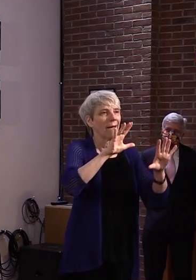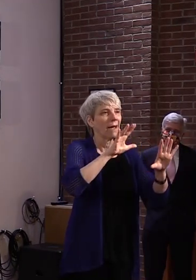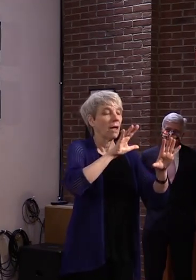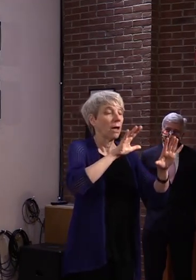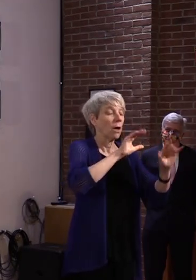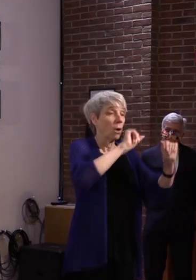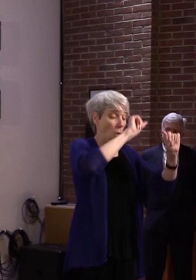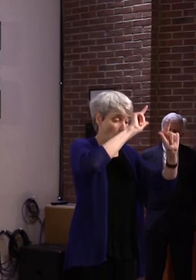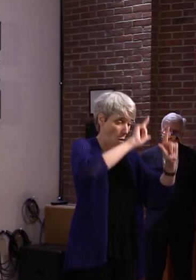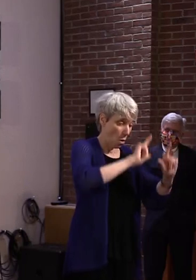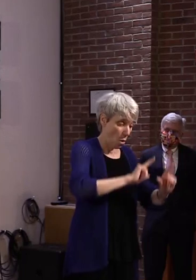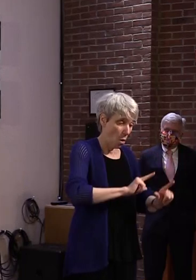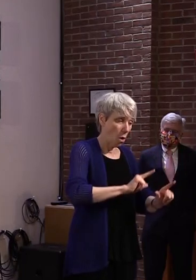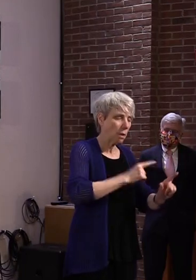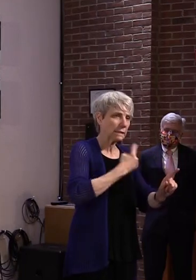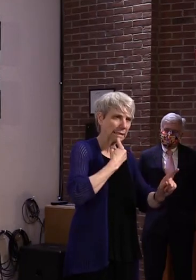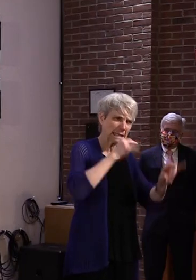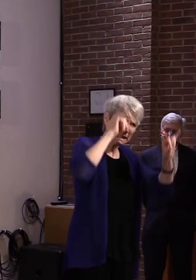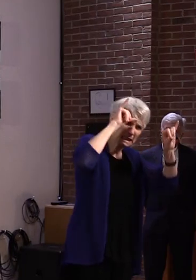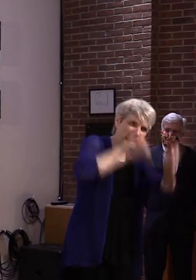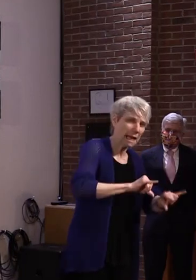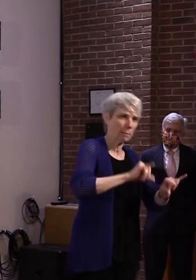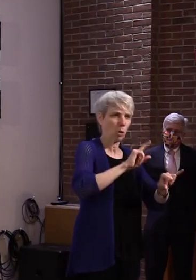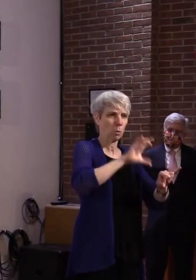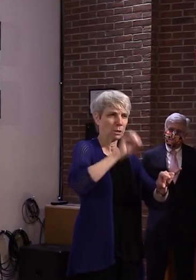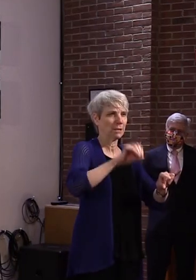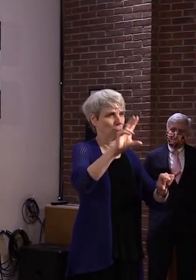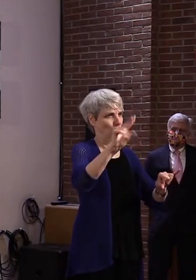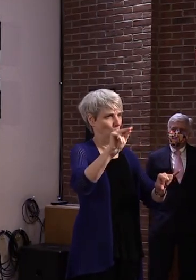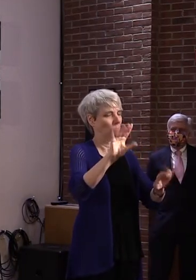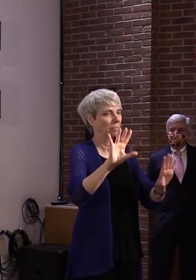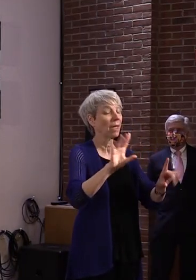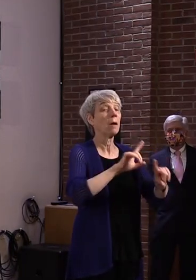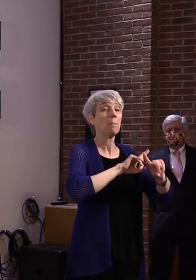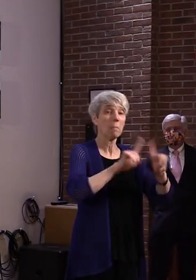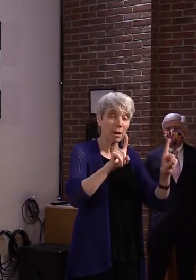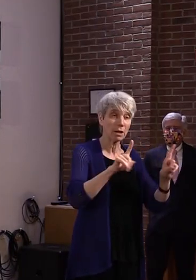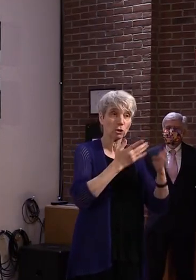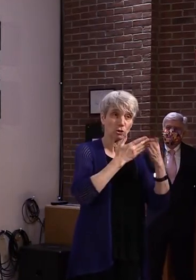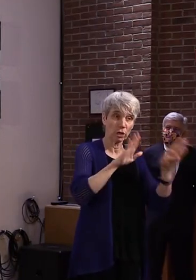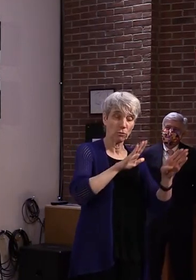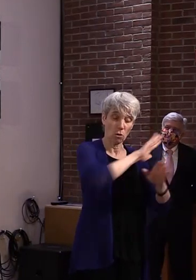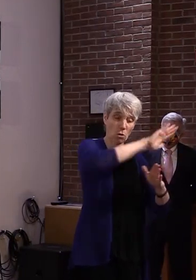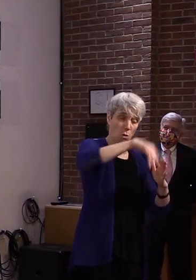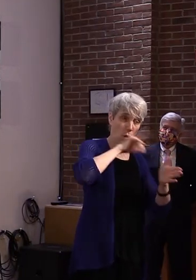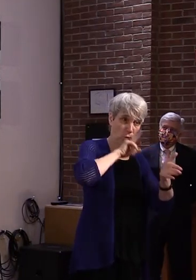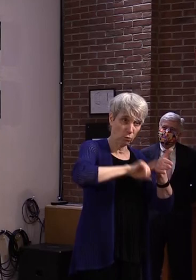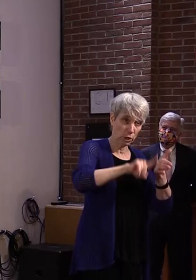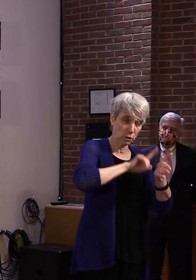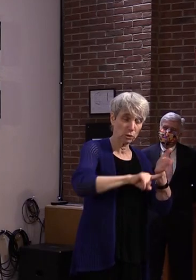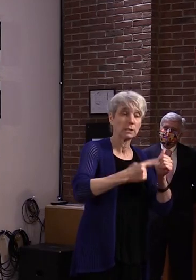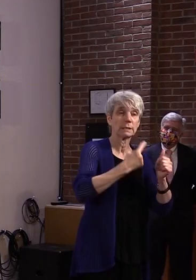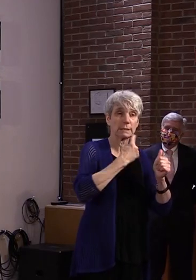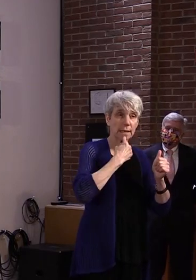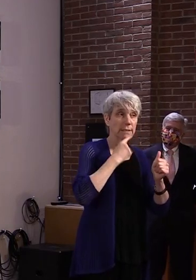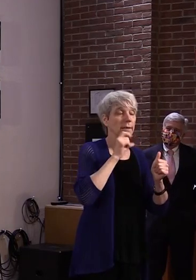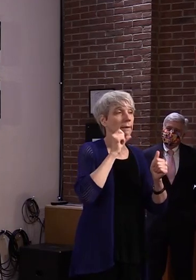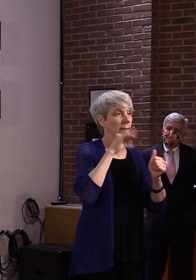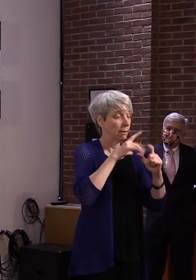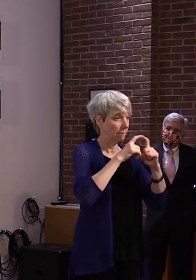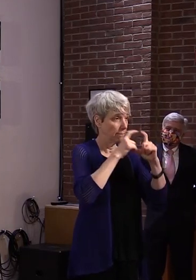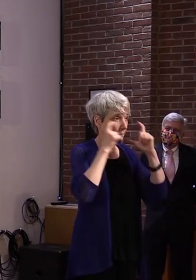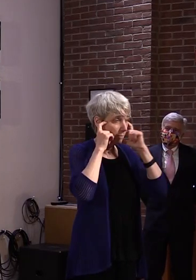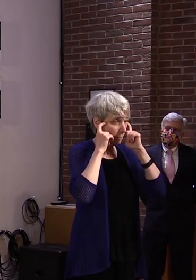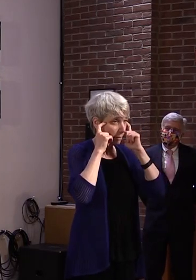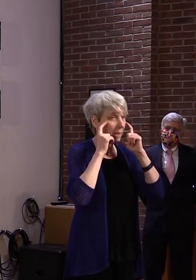about that. But clearly they do agree on one thing, that if these are going to be protective, they are